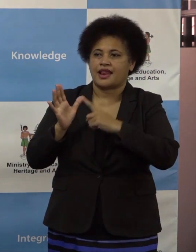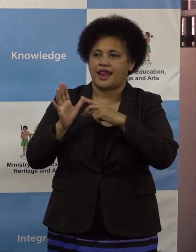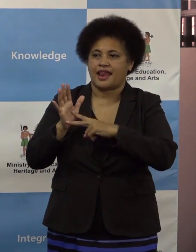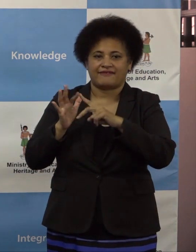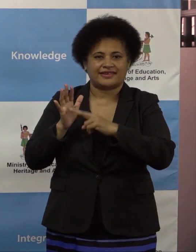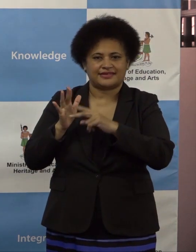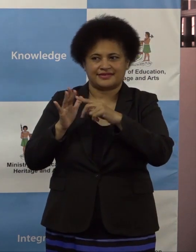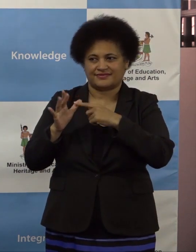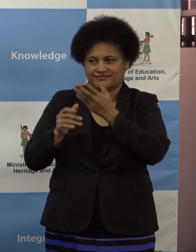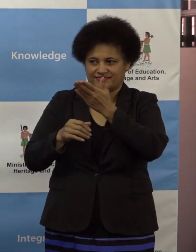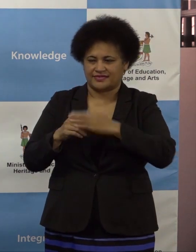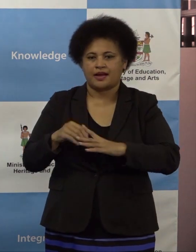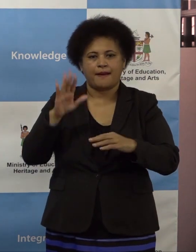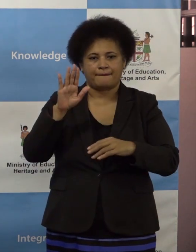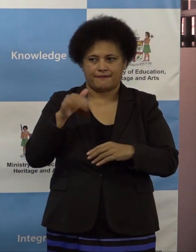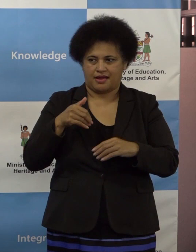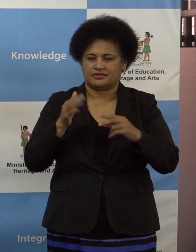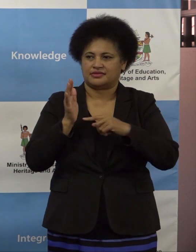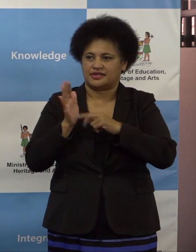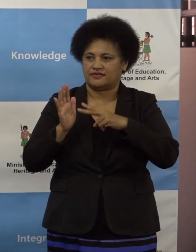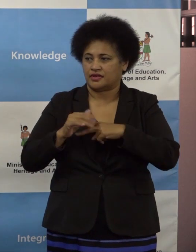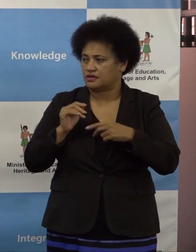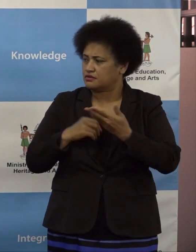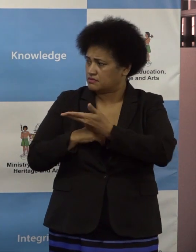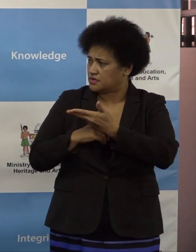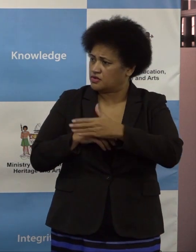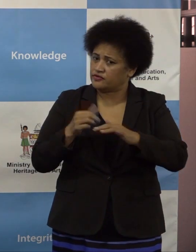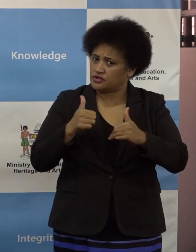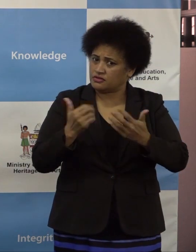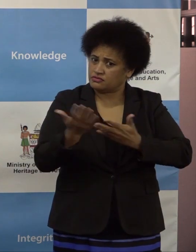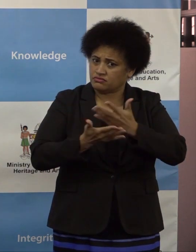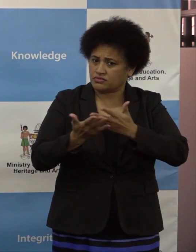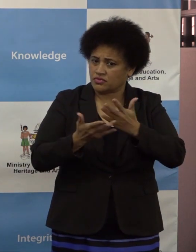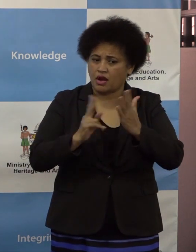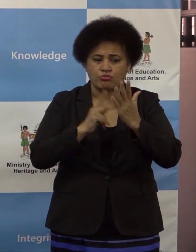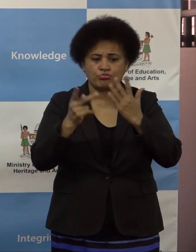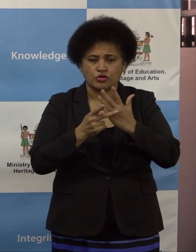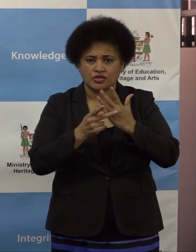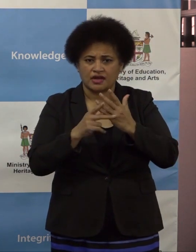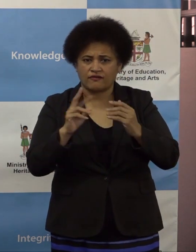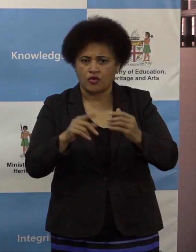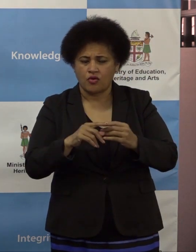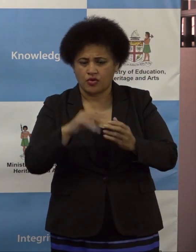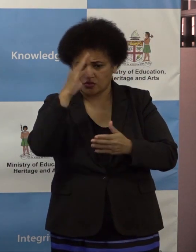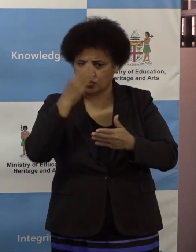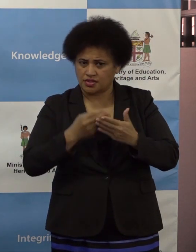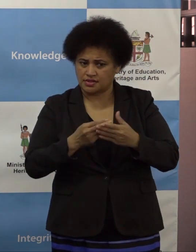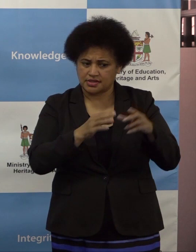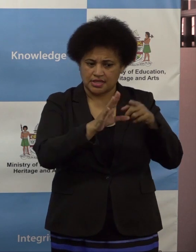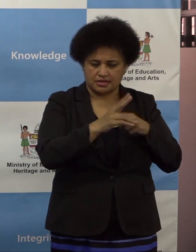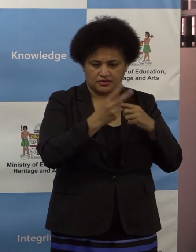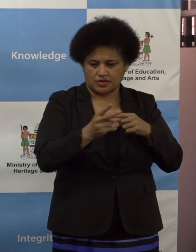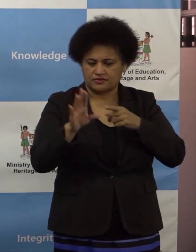Have you had any discussions with your senior officers about projects for the kids for year 12 and 13? Will that be part of the